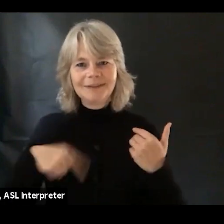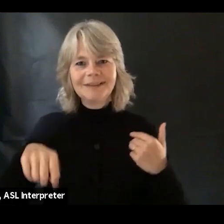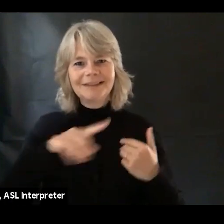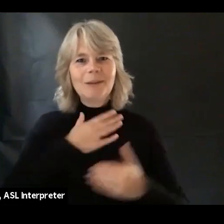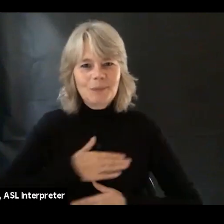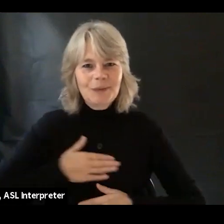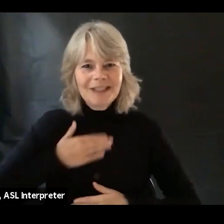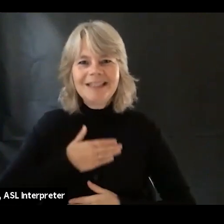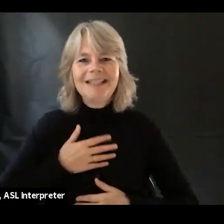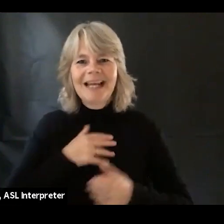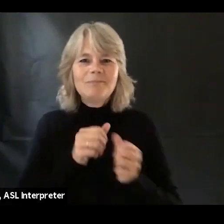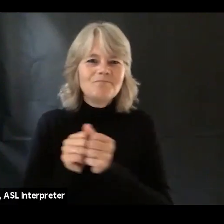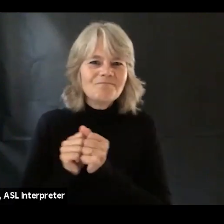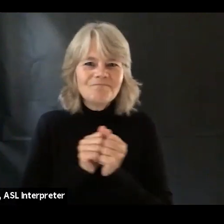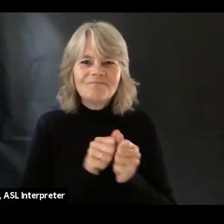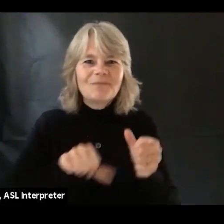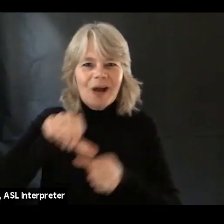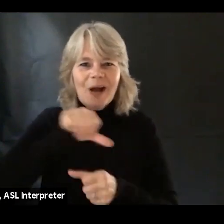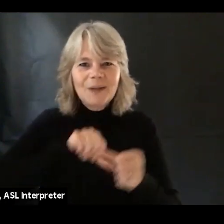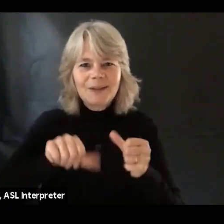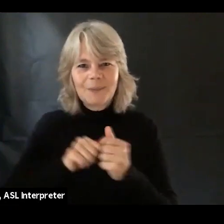so that comes and joins us in our worship together.